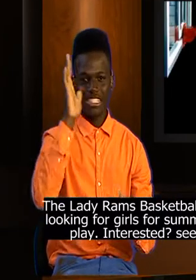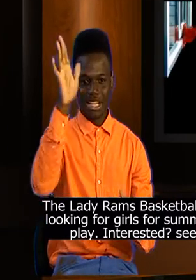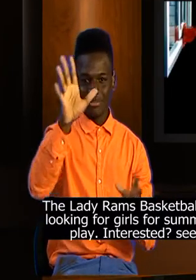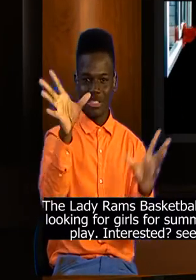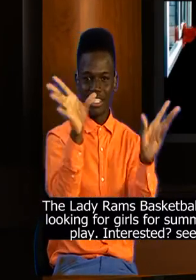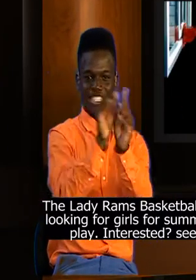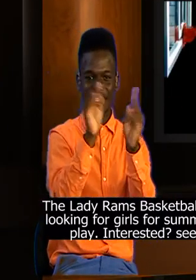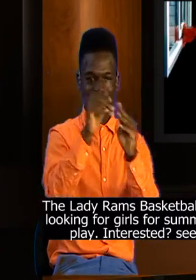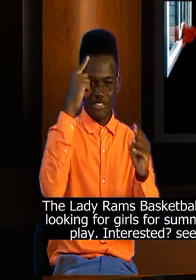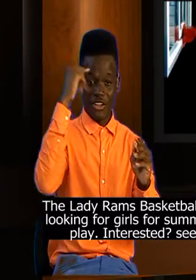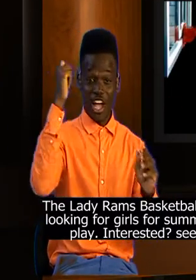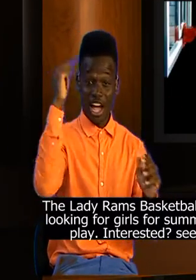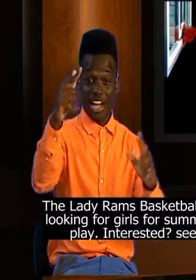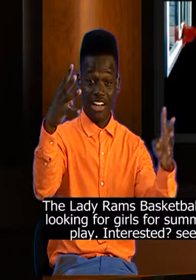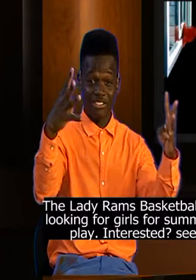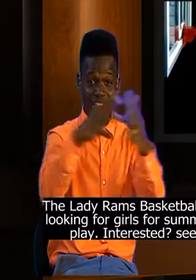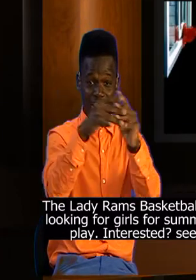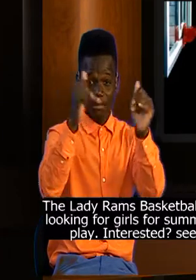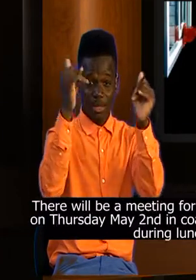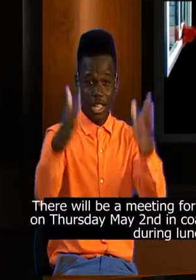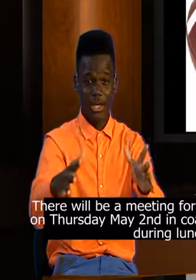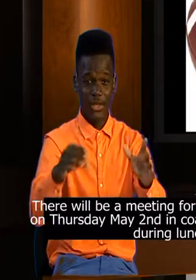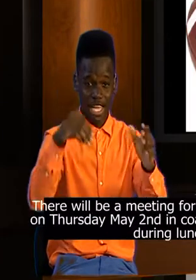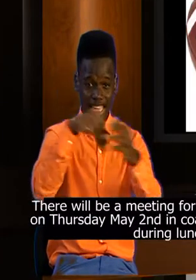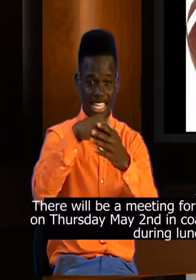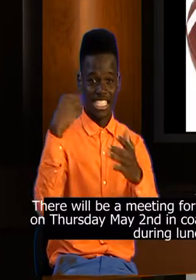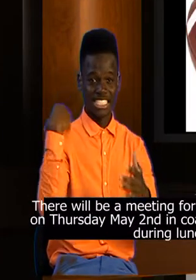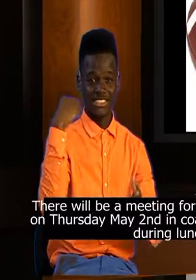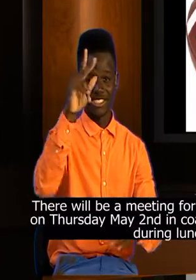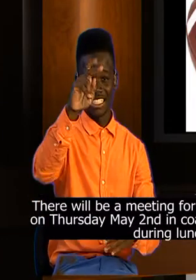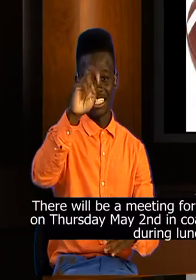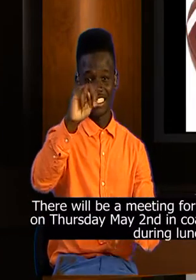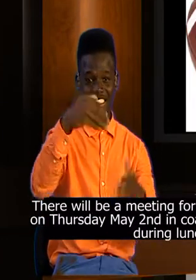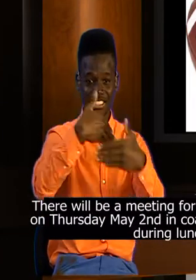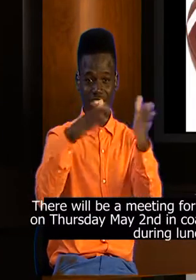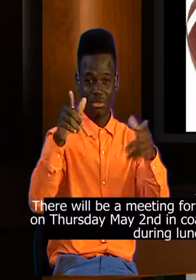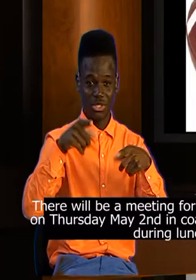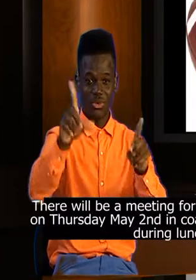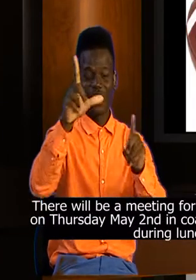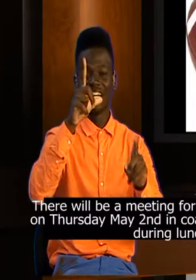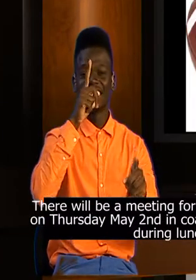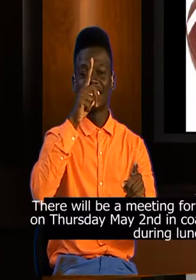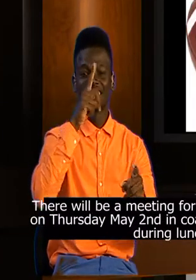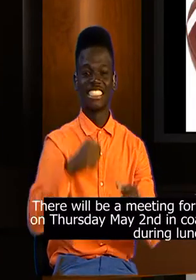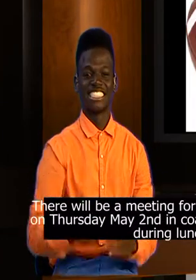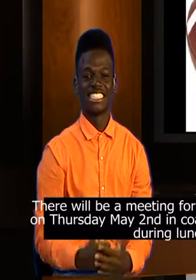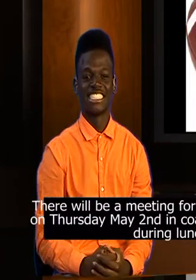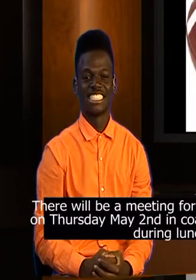In addition there will be a meeting for all the excellent football players in coach Kenton's room during lunch.